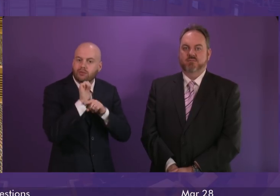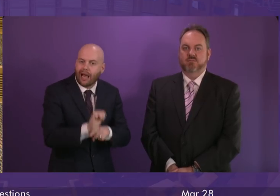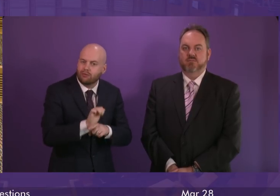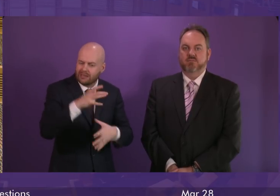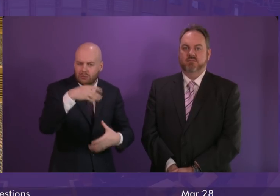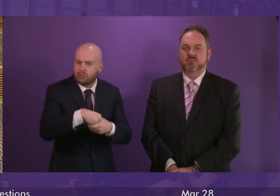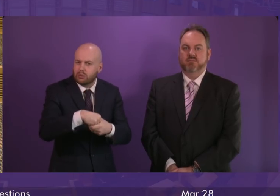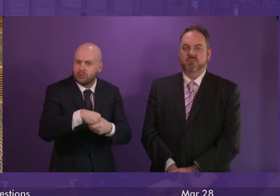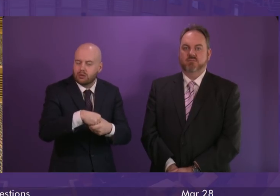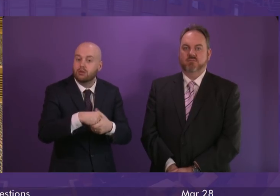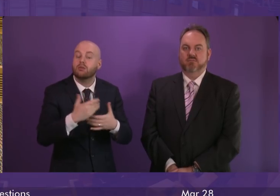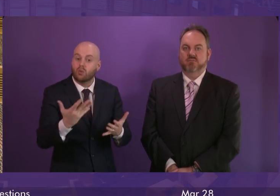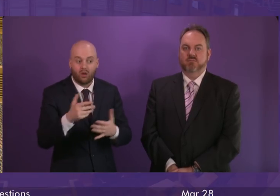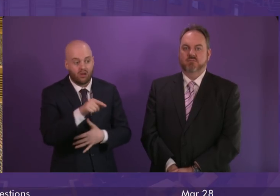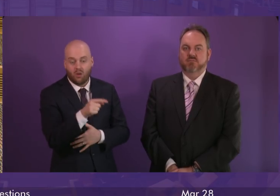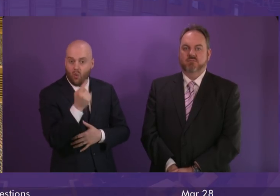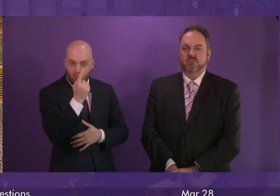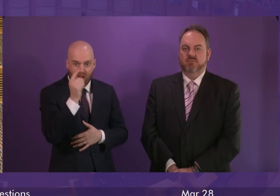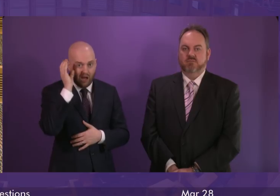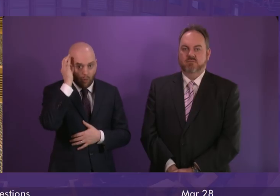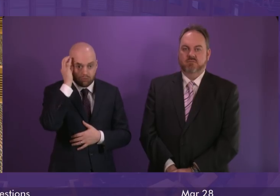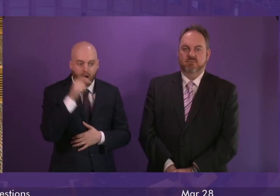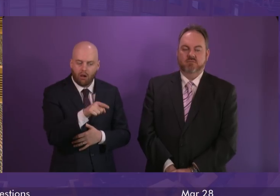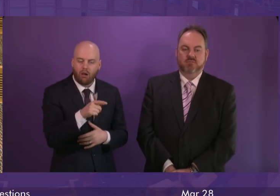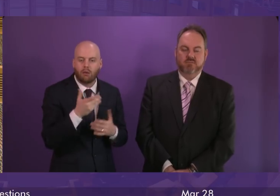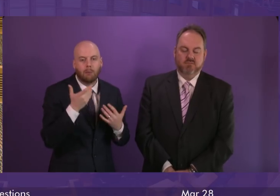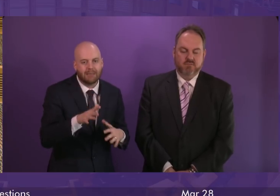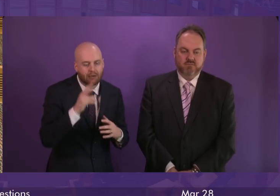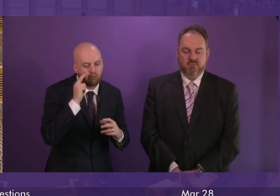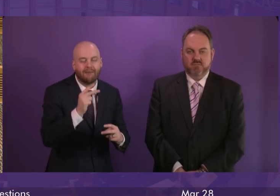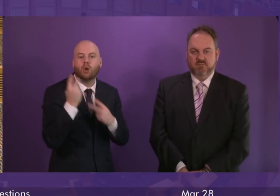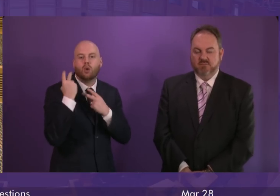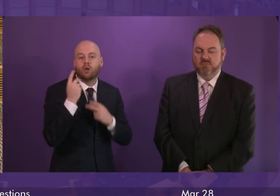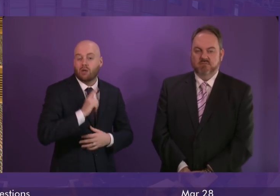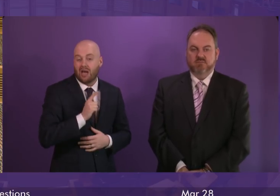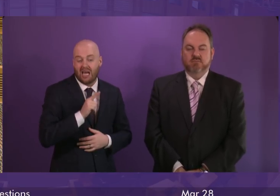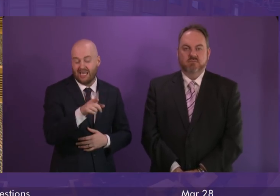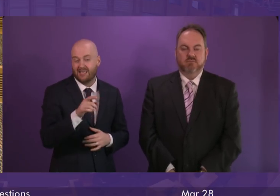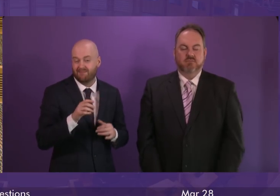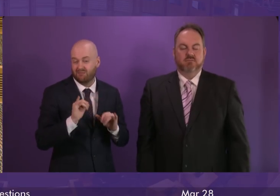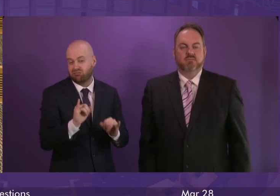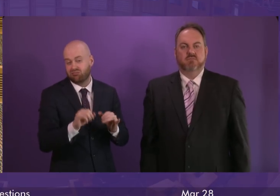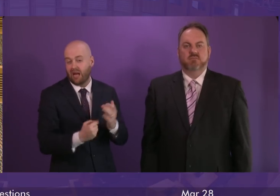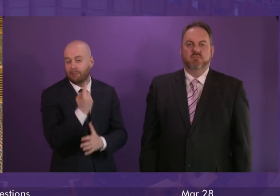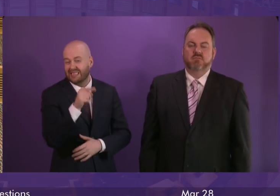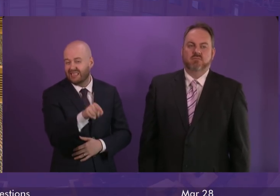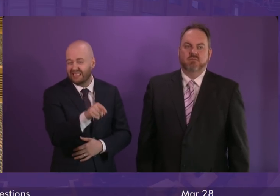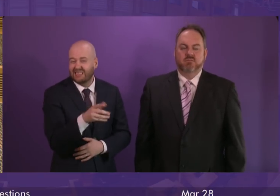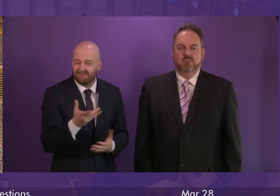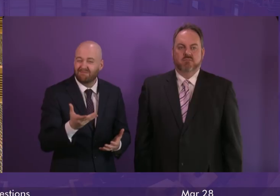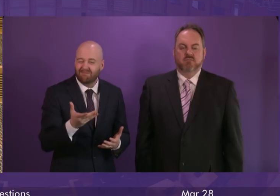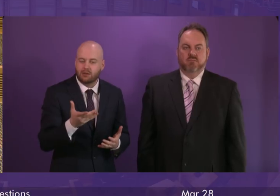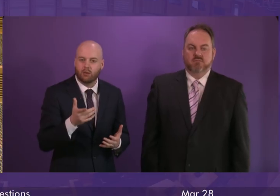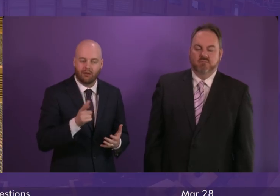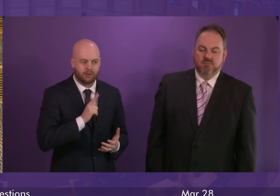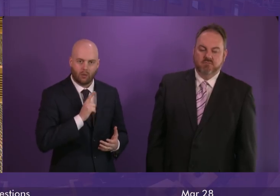Argylland Butte Council has undertaken an initial case review into this tragic incident and are considering whether a significant case review